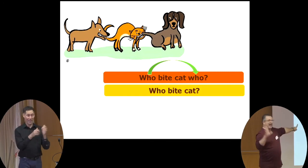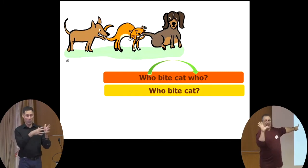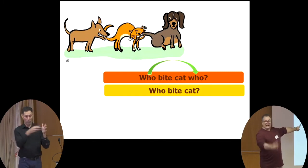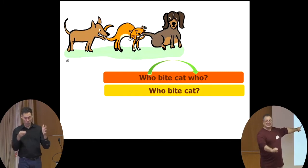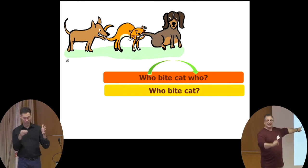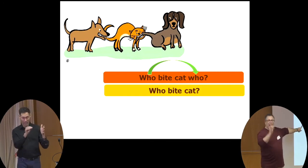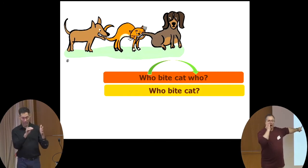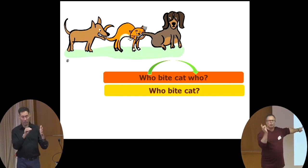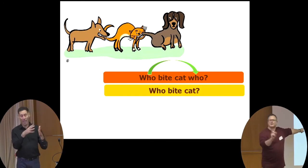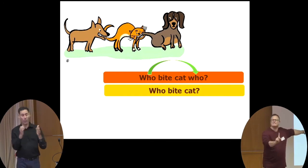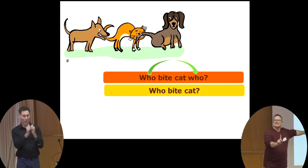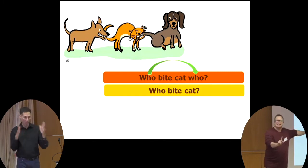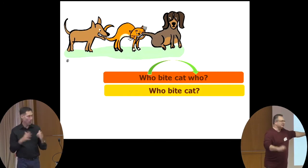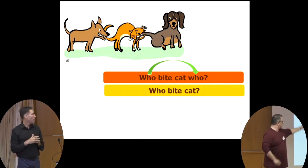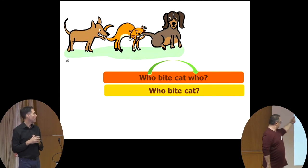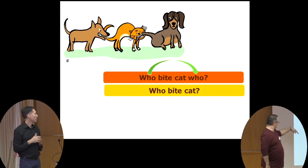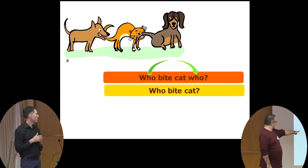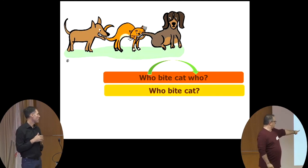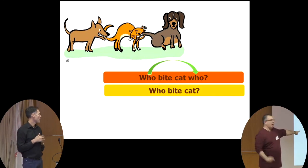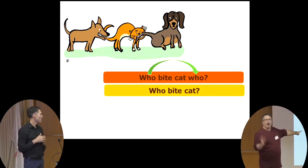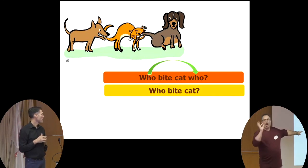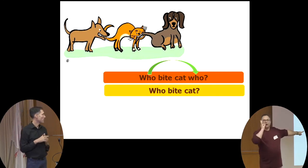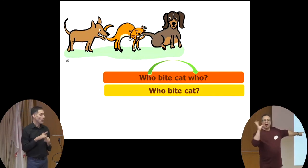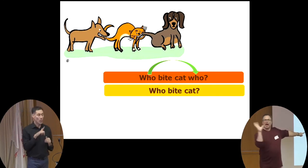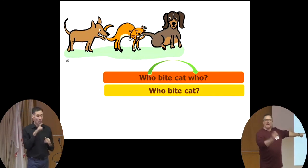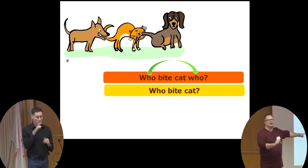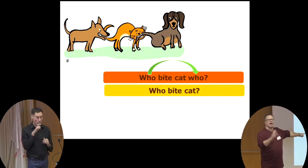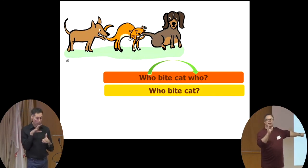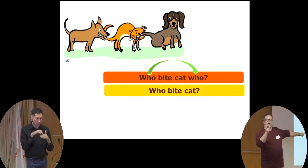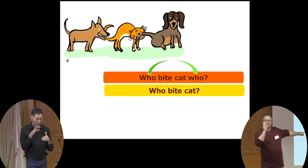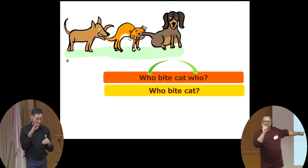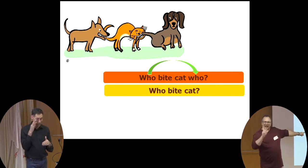reduplications? Who bites cat who versus who bites cat?